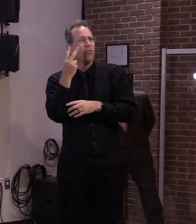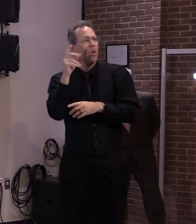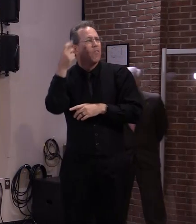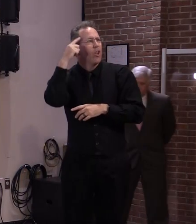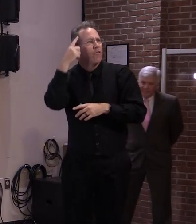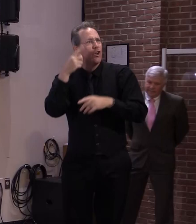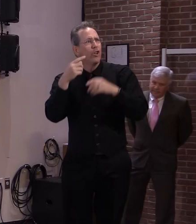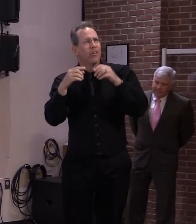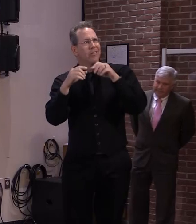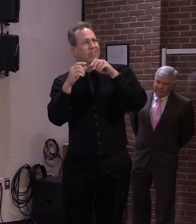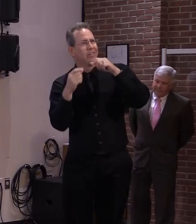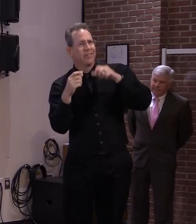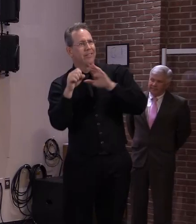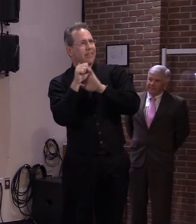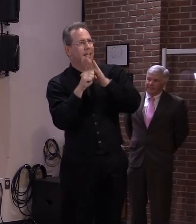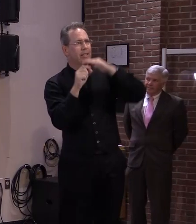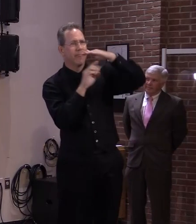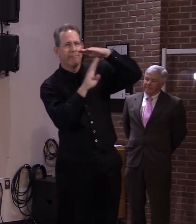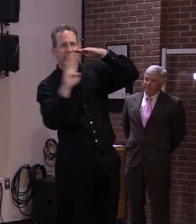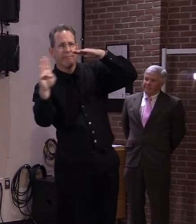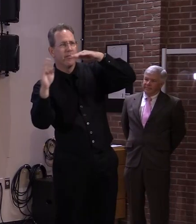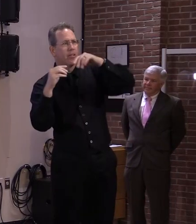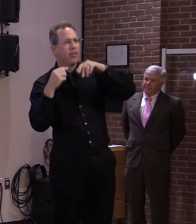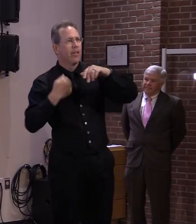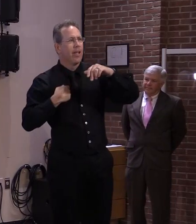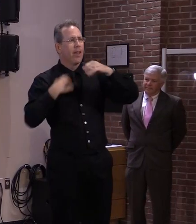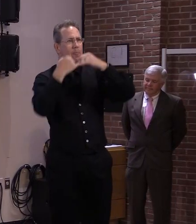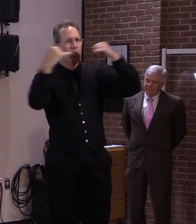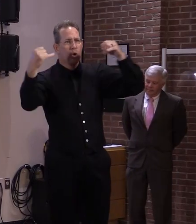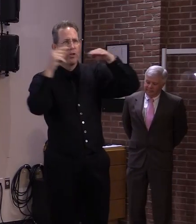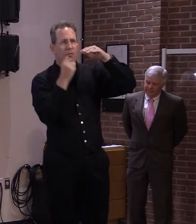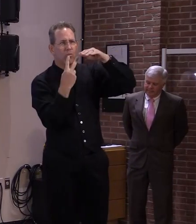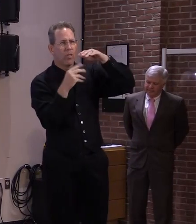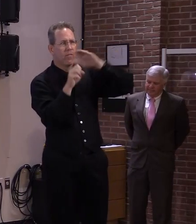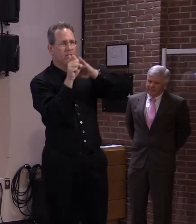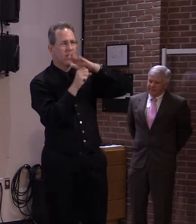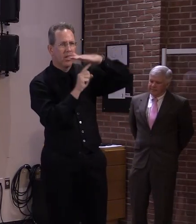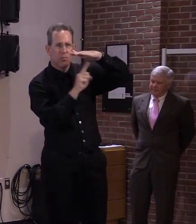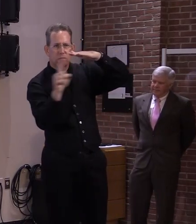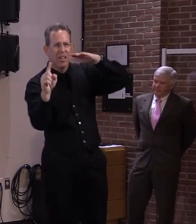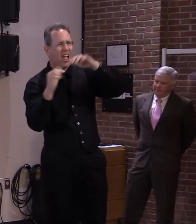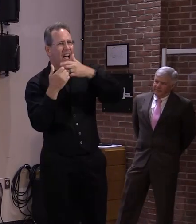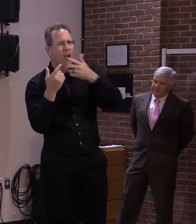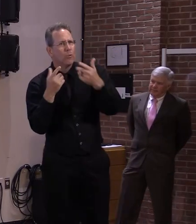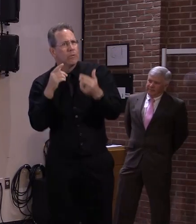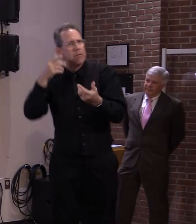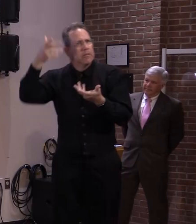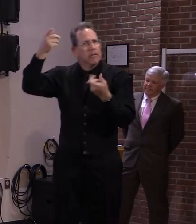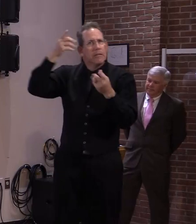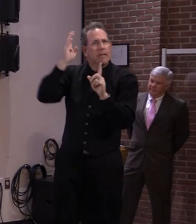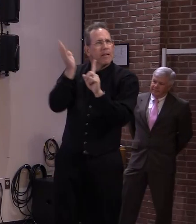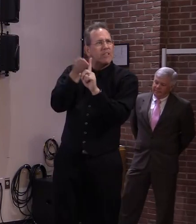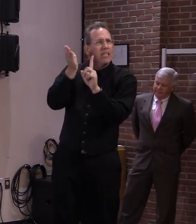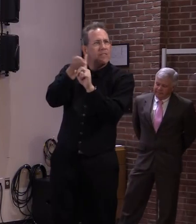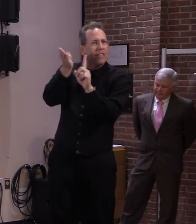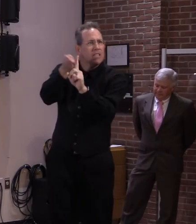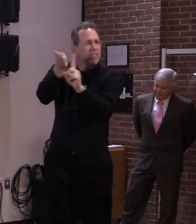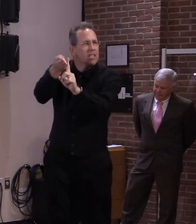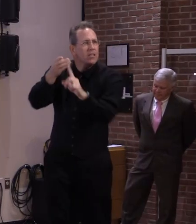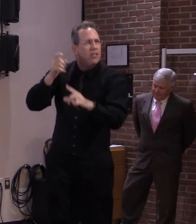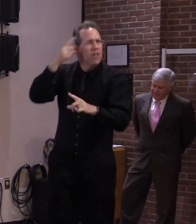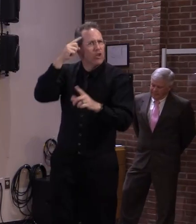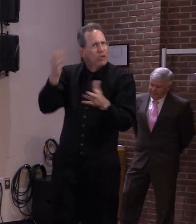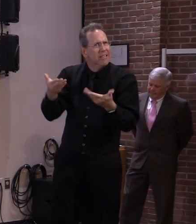pressure President Biden, Prime Minister Trudeau to speed up the opening of the border? mean,